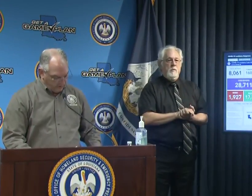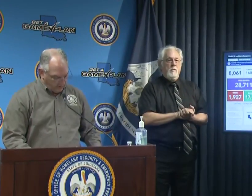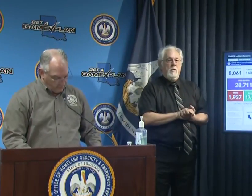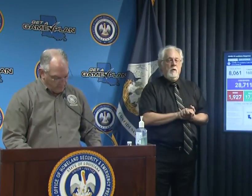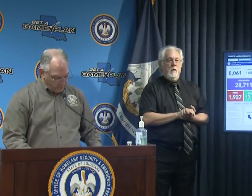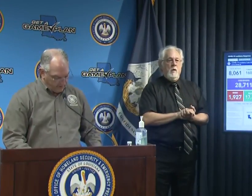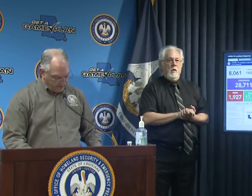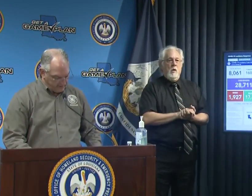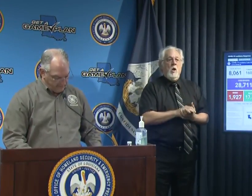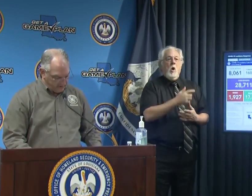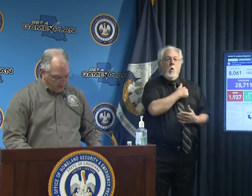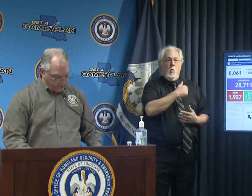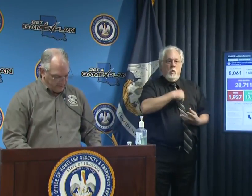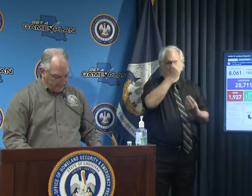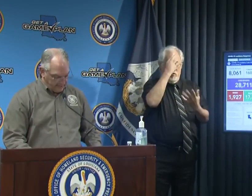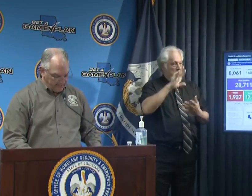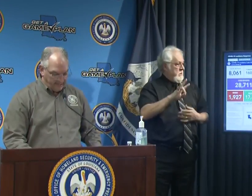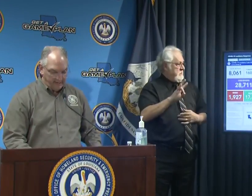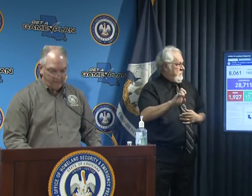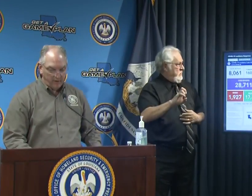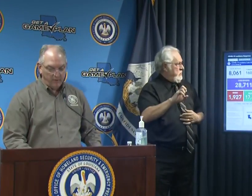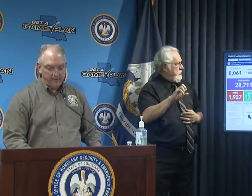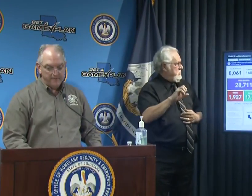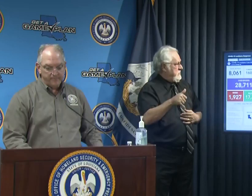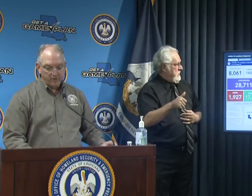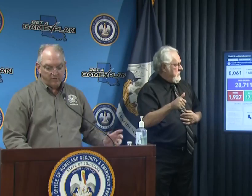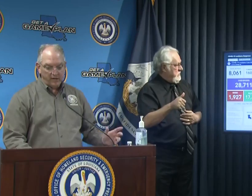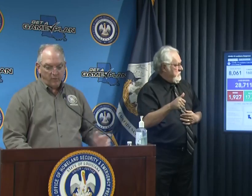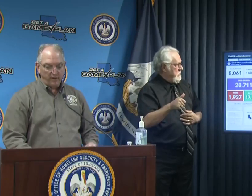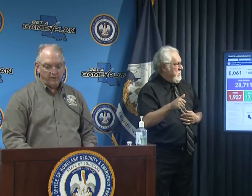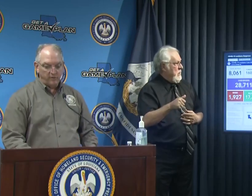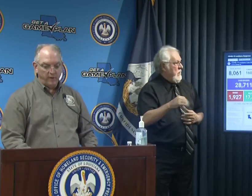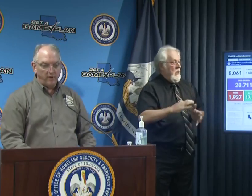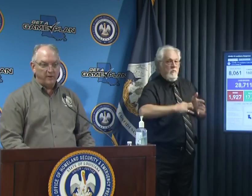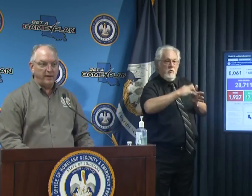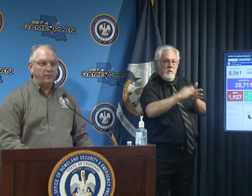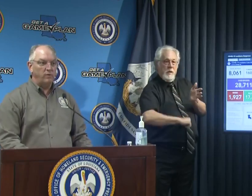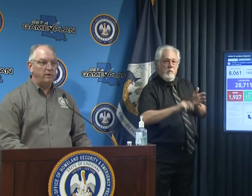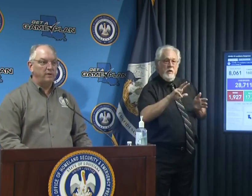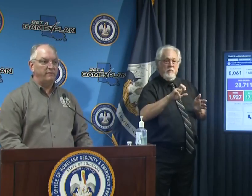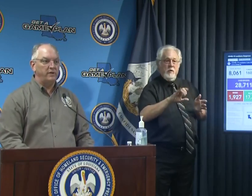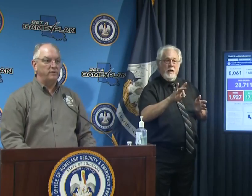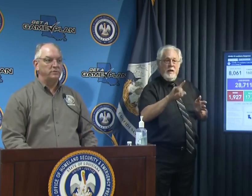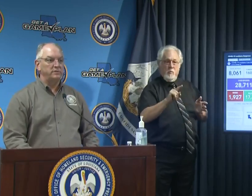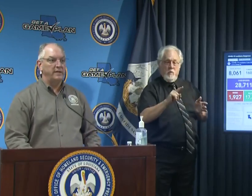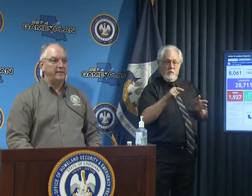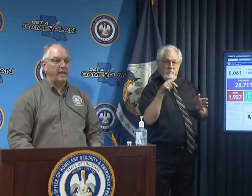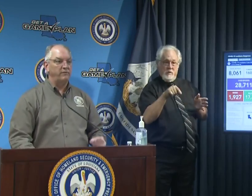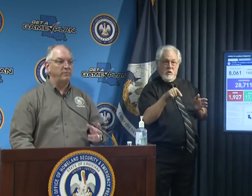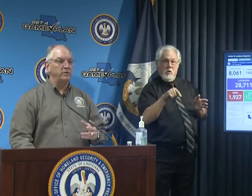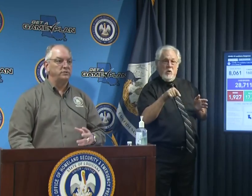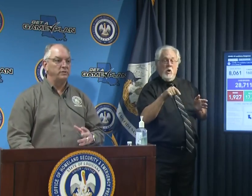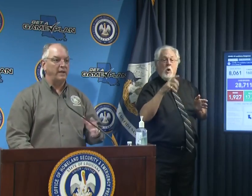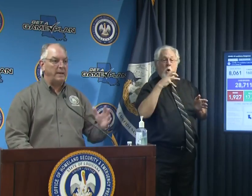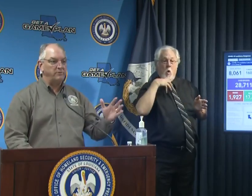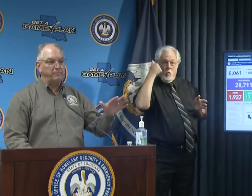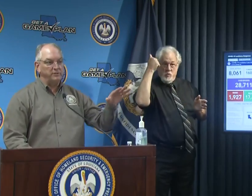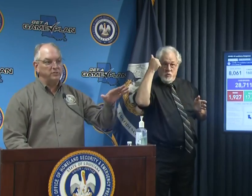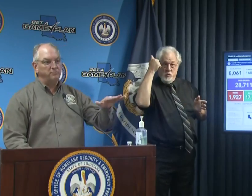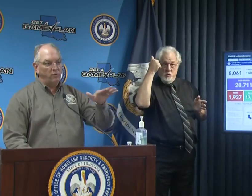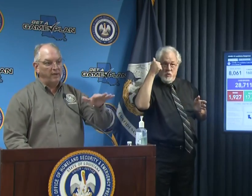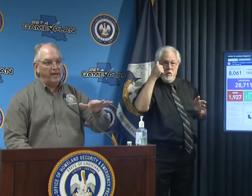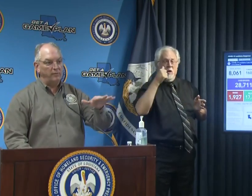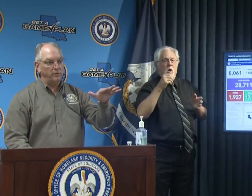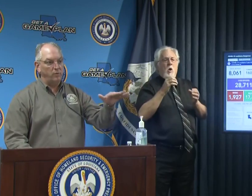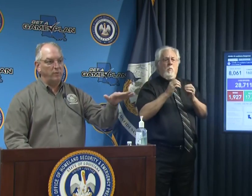we are reporting the 710 if you take away the 381 of those that came from those two labs